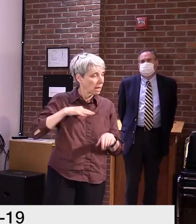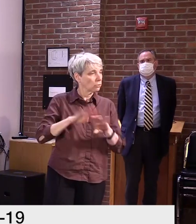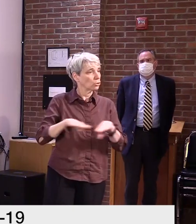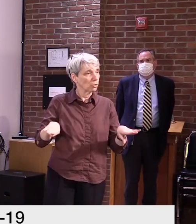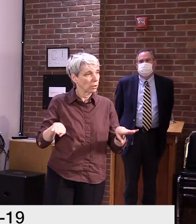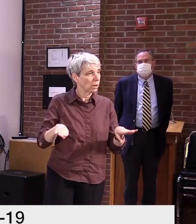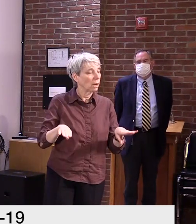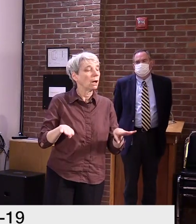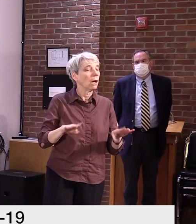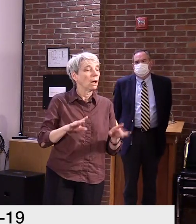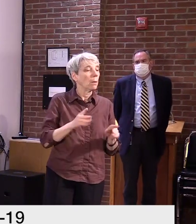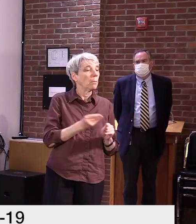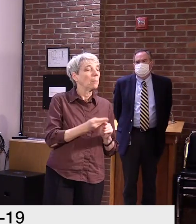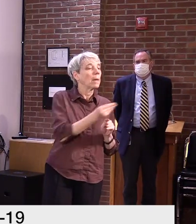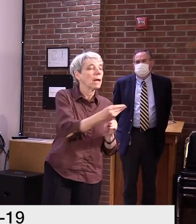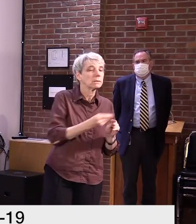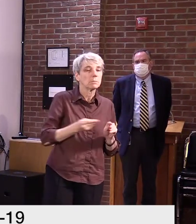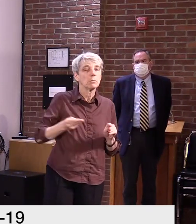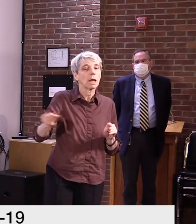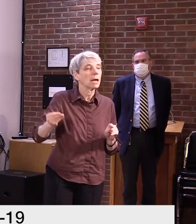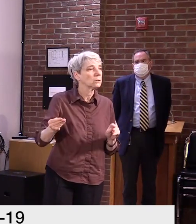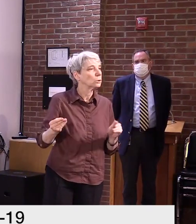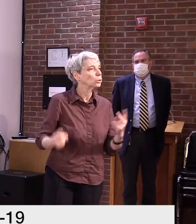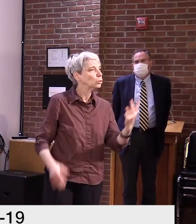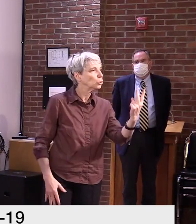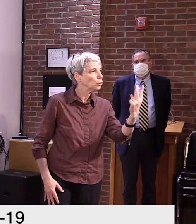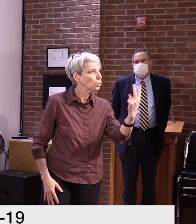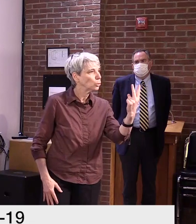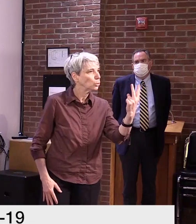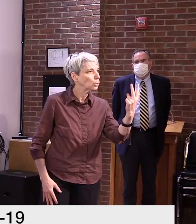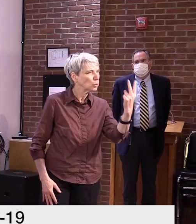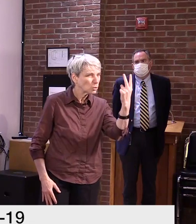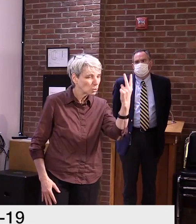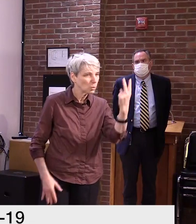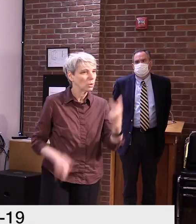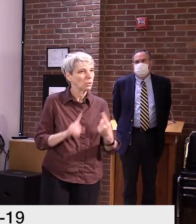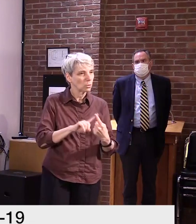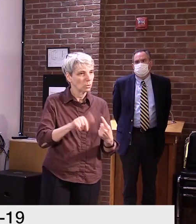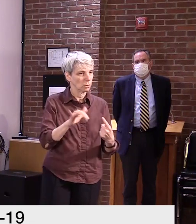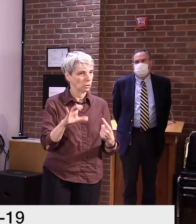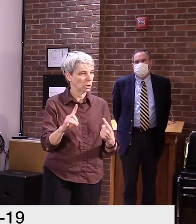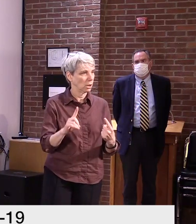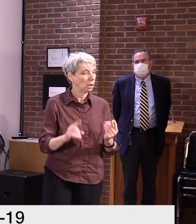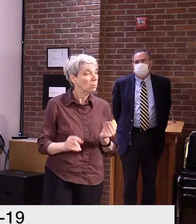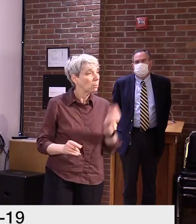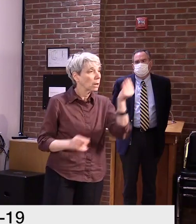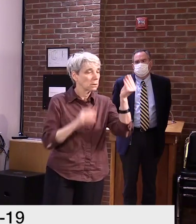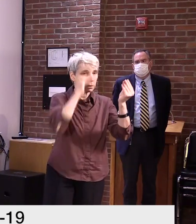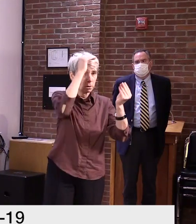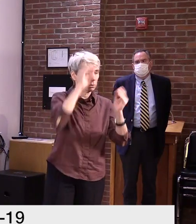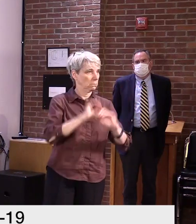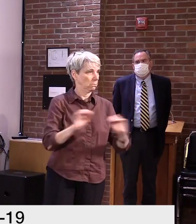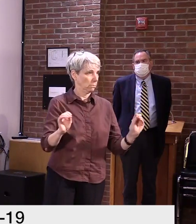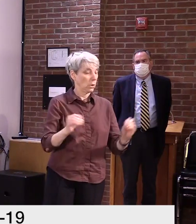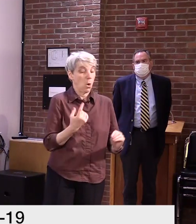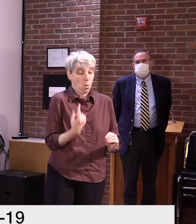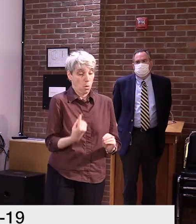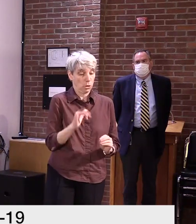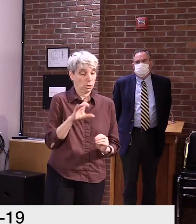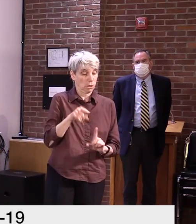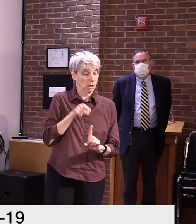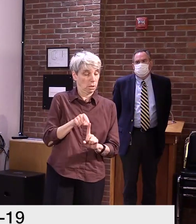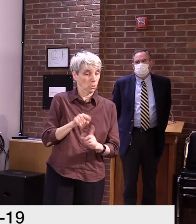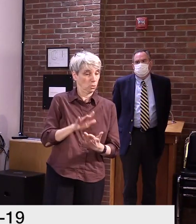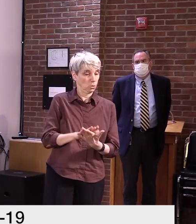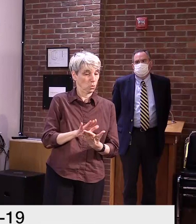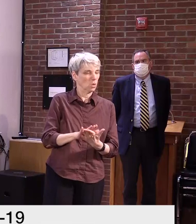secondary infections were identified, none in the adult staff. One student in primarily school was potentially